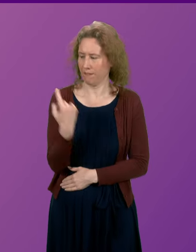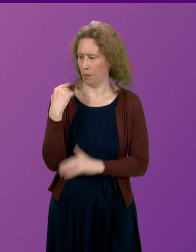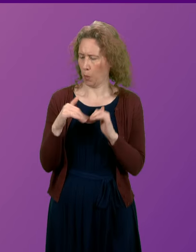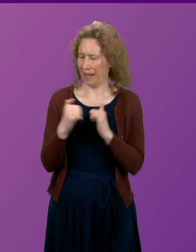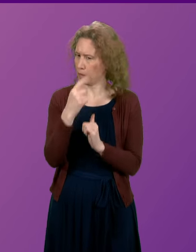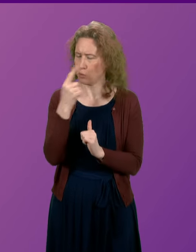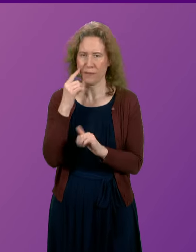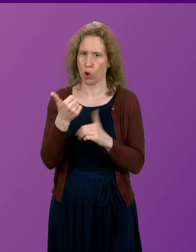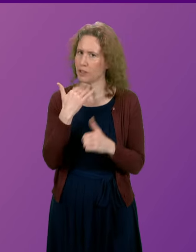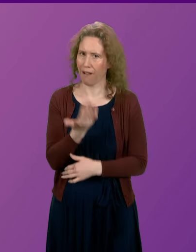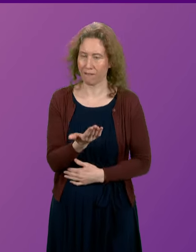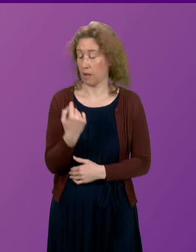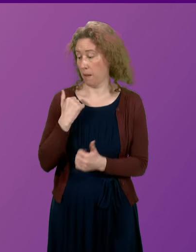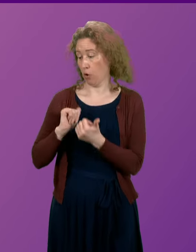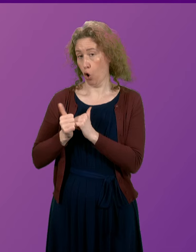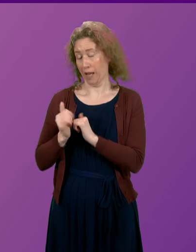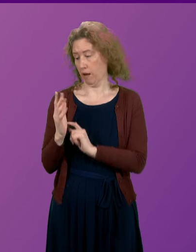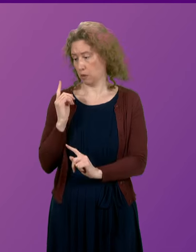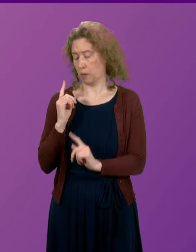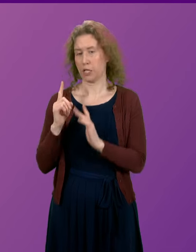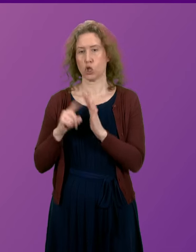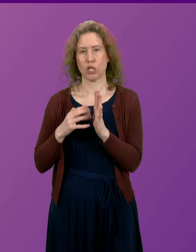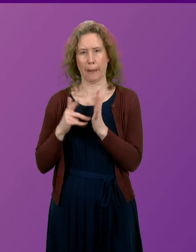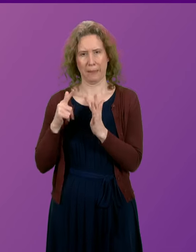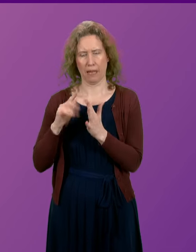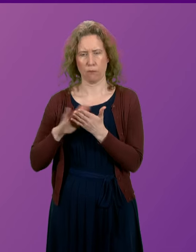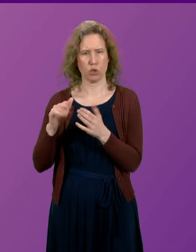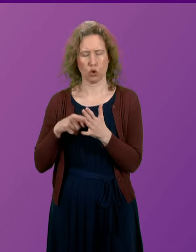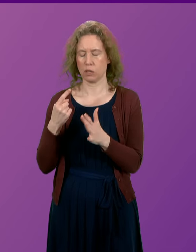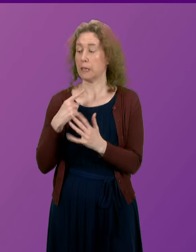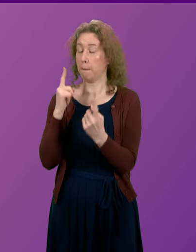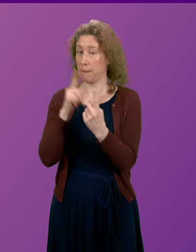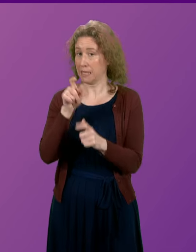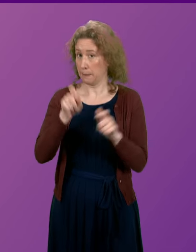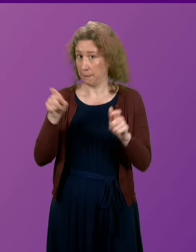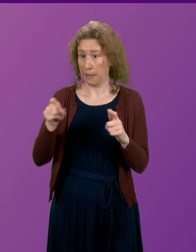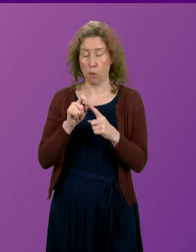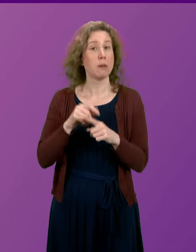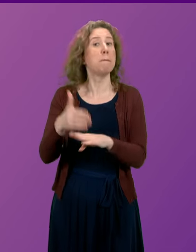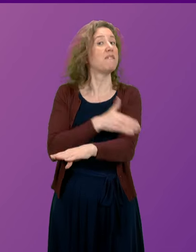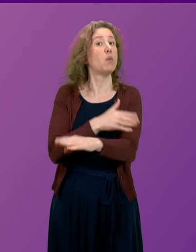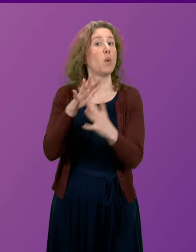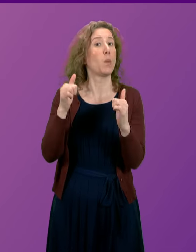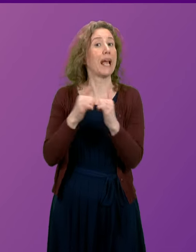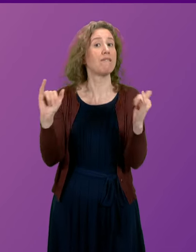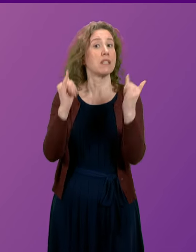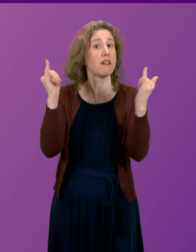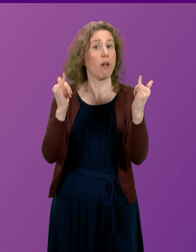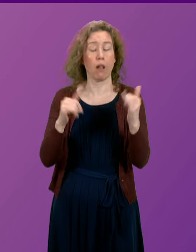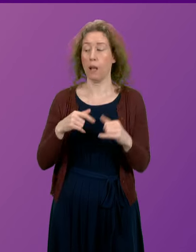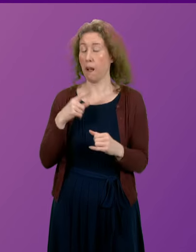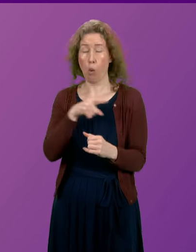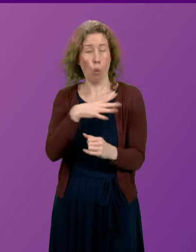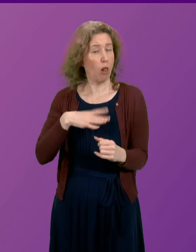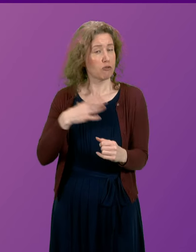Just last Friday, my colleague Jamie Hankrow-Johnson met with campaigners in Portree before these events happened, because local people